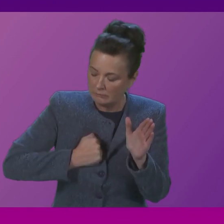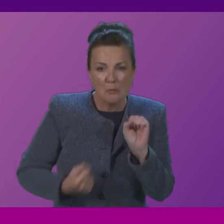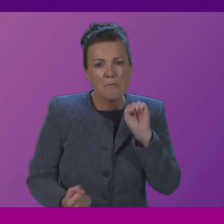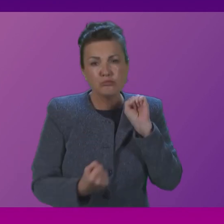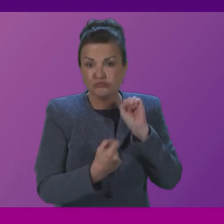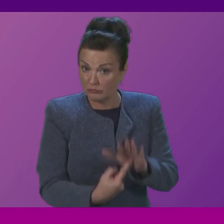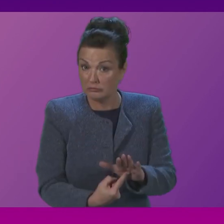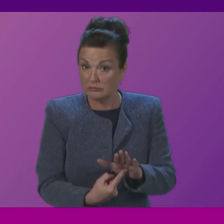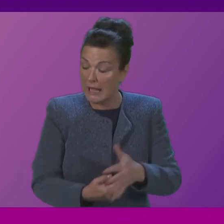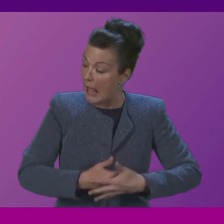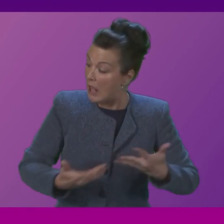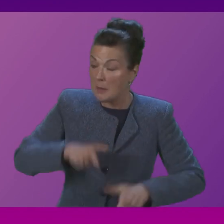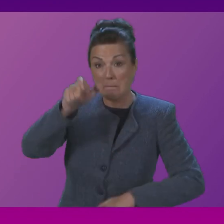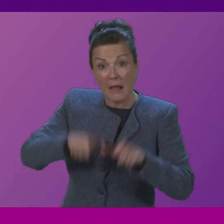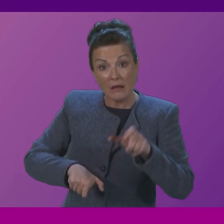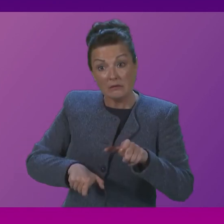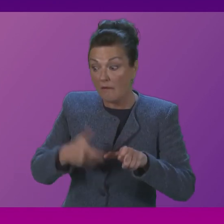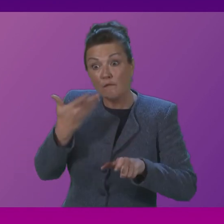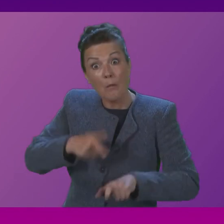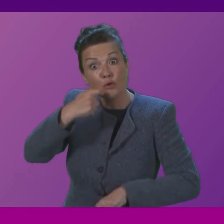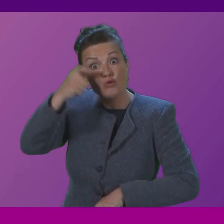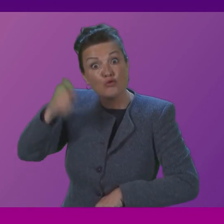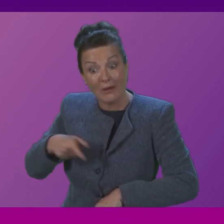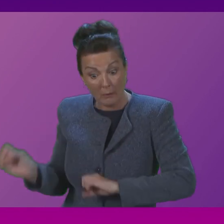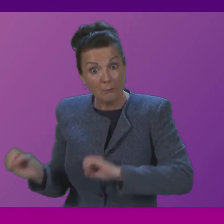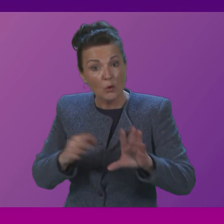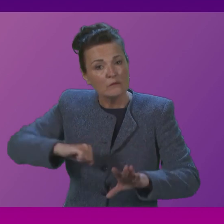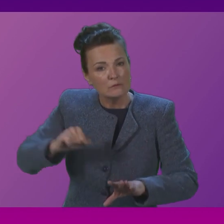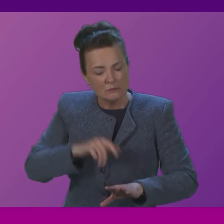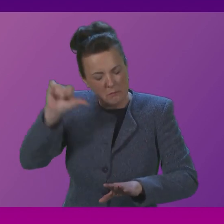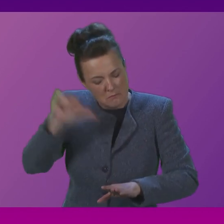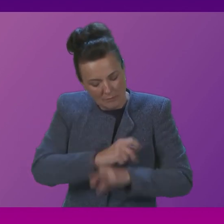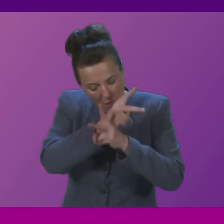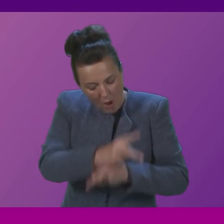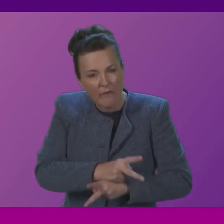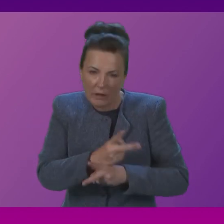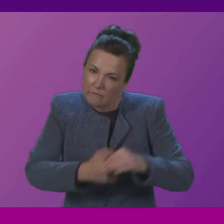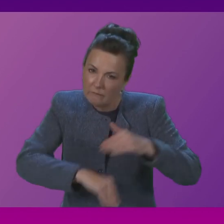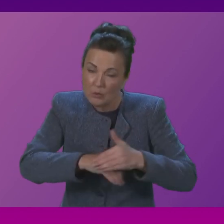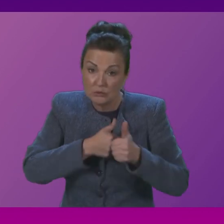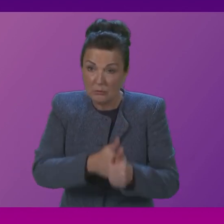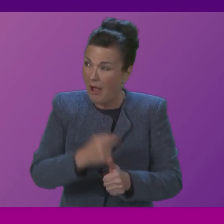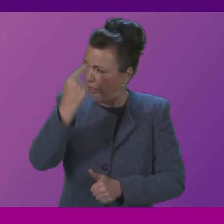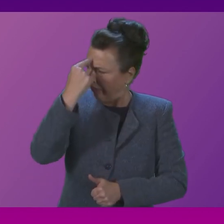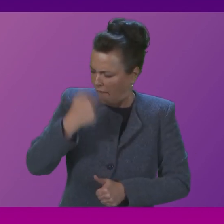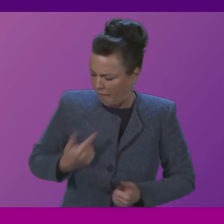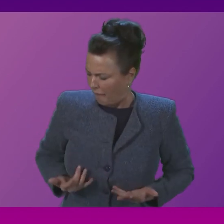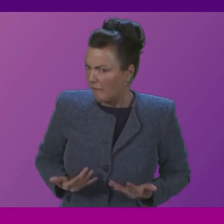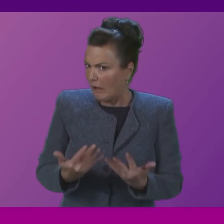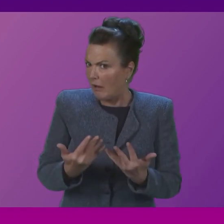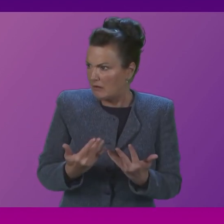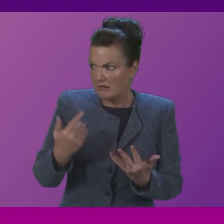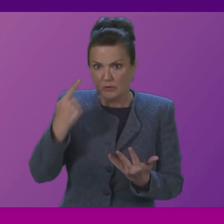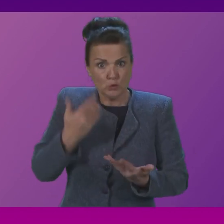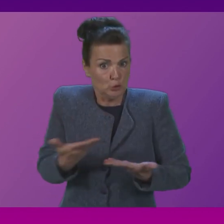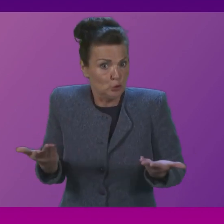displaced from Ukraine are looked after here and are well supported in fact figures out I think these are figures just